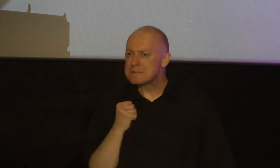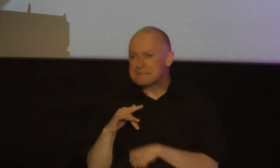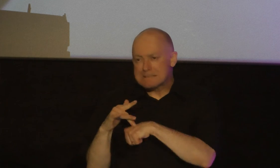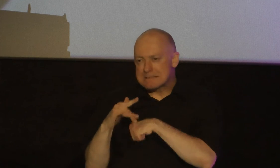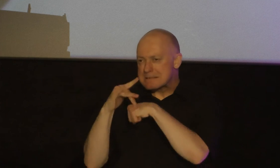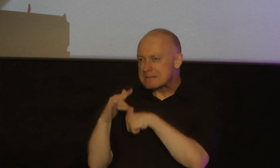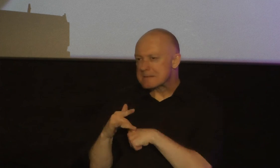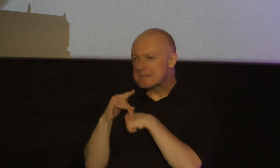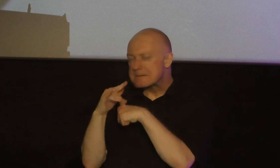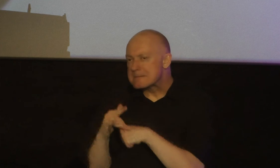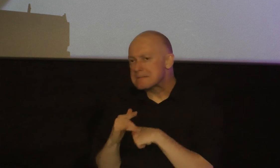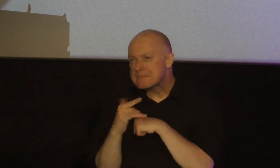there